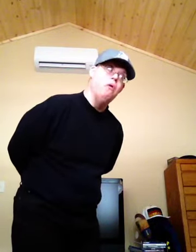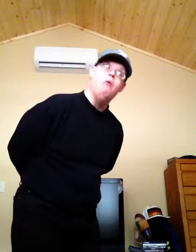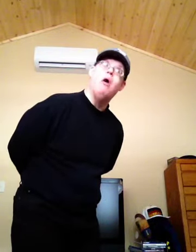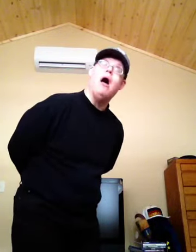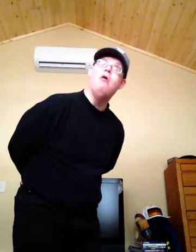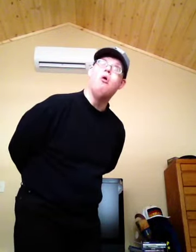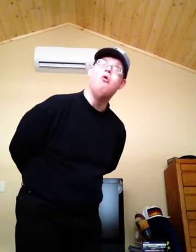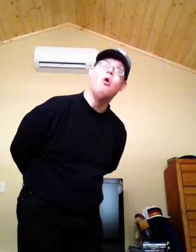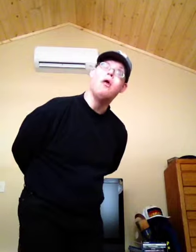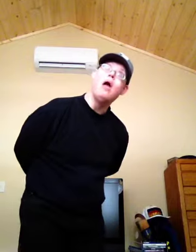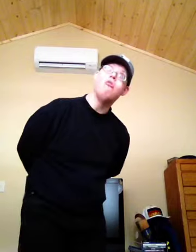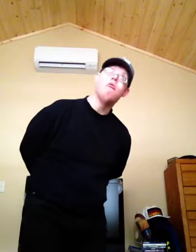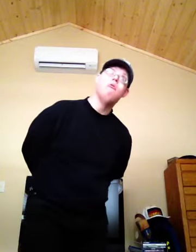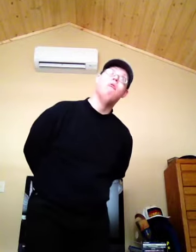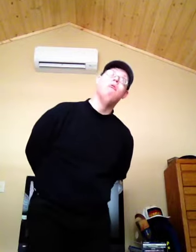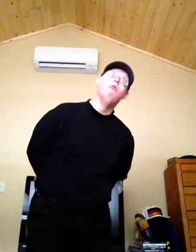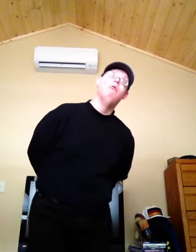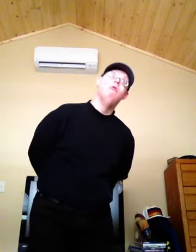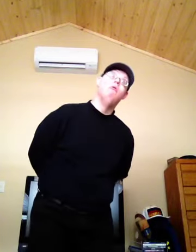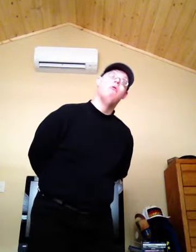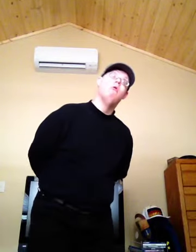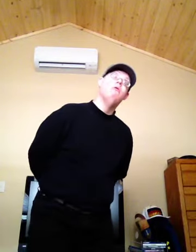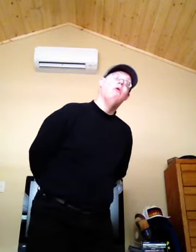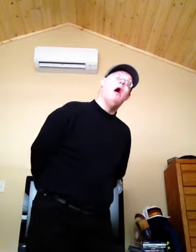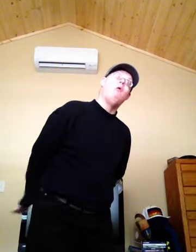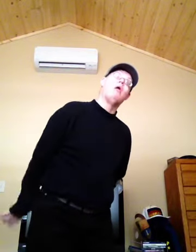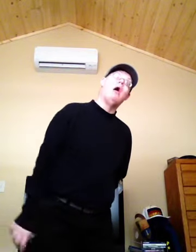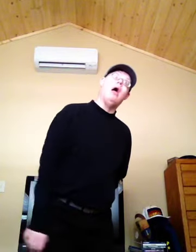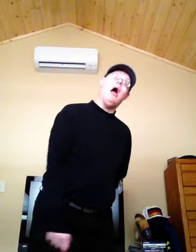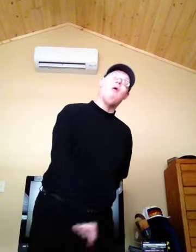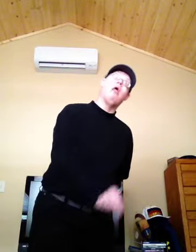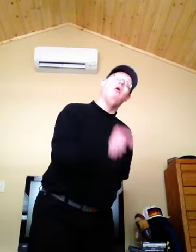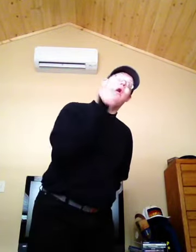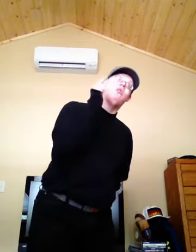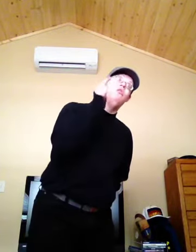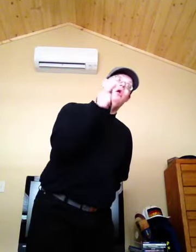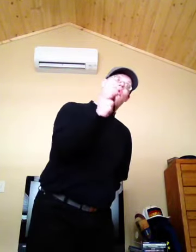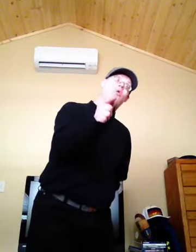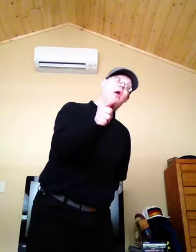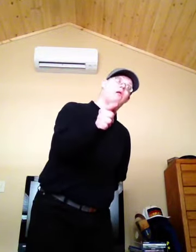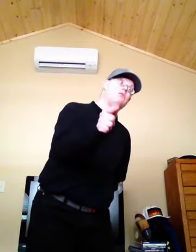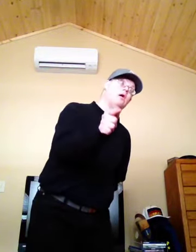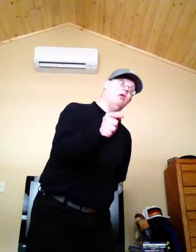I don't know yet. I will get, I'll let you guys know later tonight.